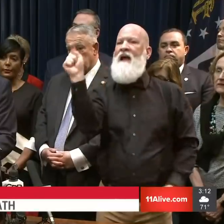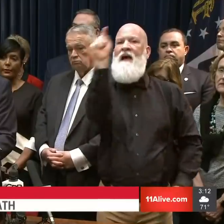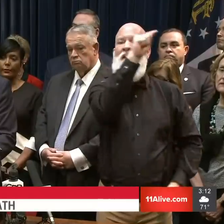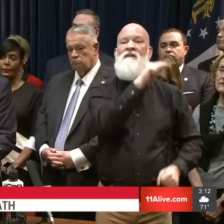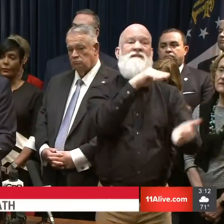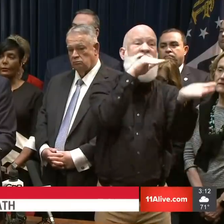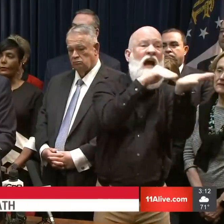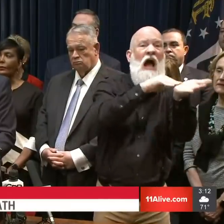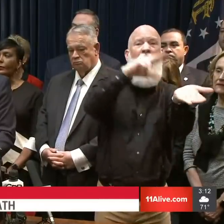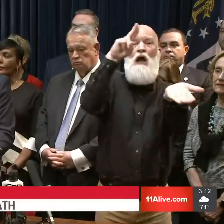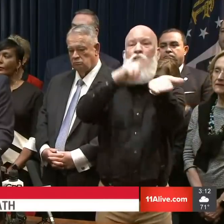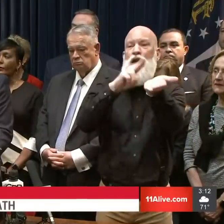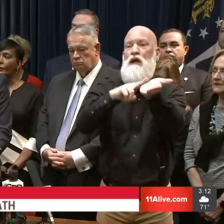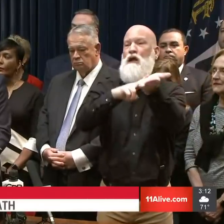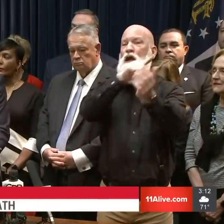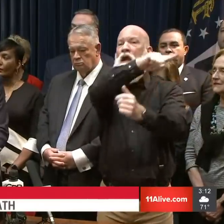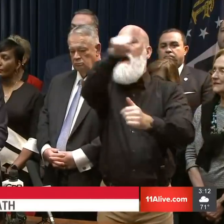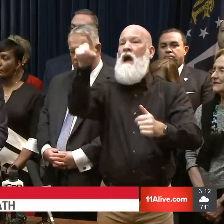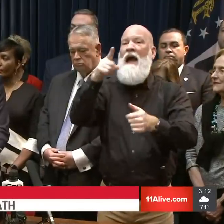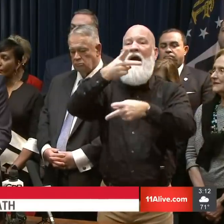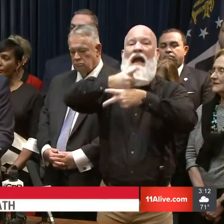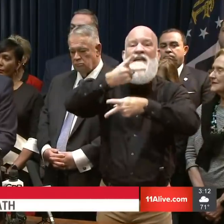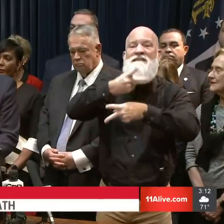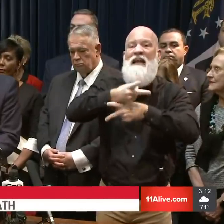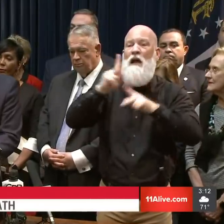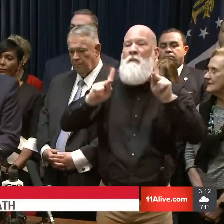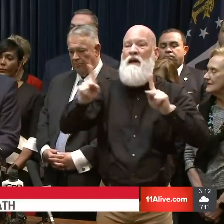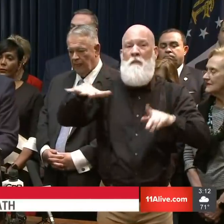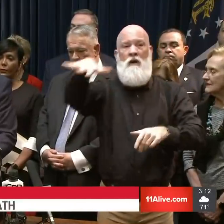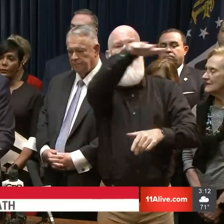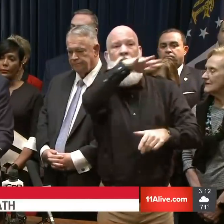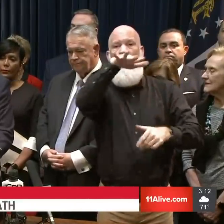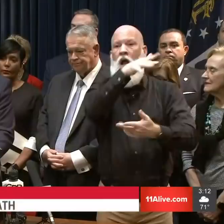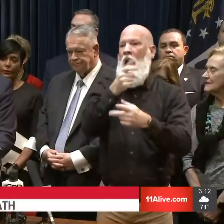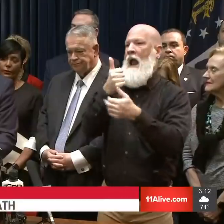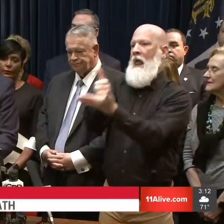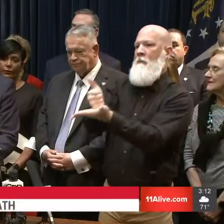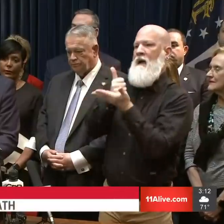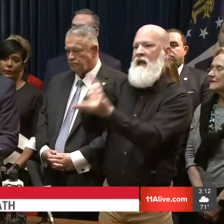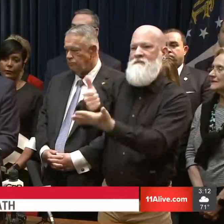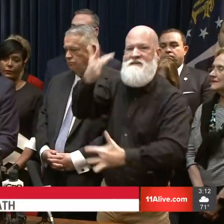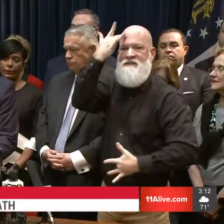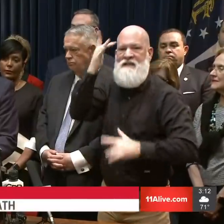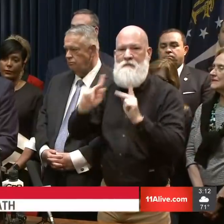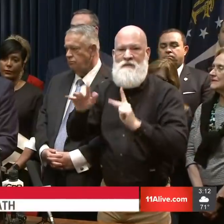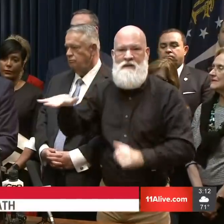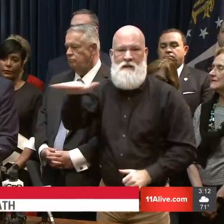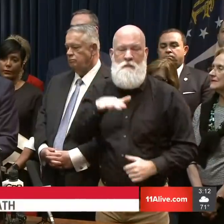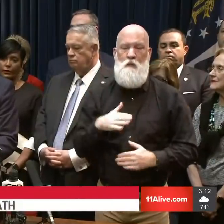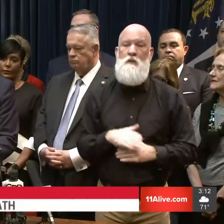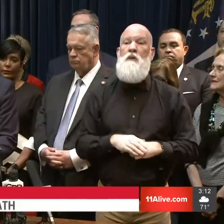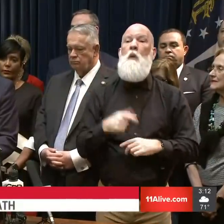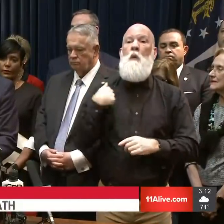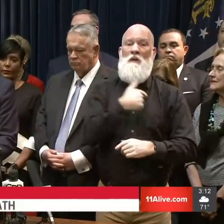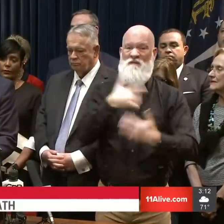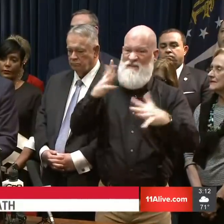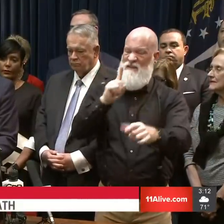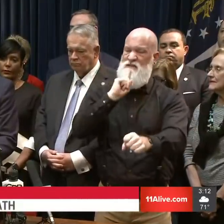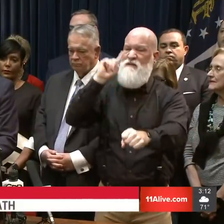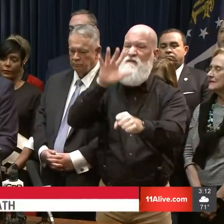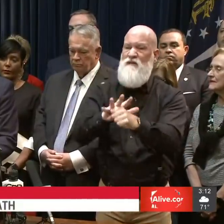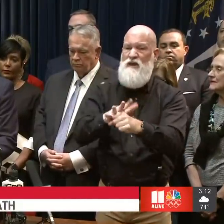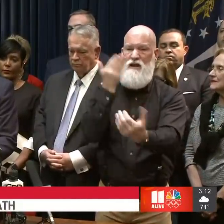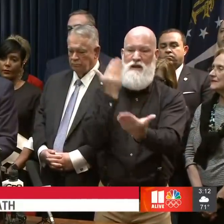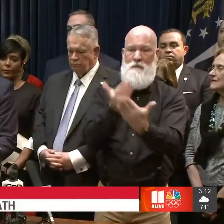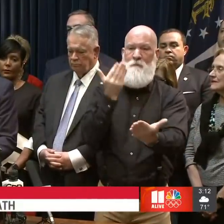patient care. Out of the new confirmed cases, one individual is a resident of Lee County and is hospitalized.